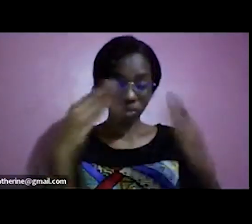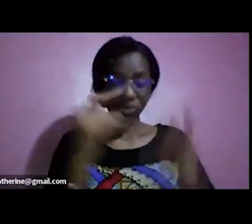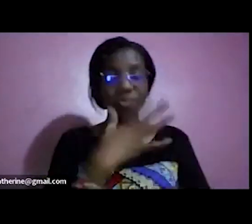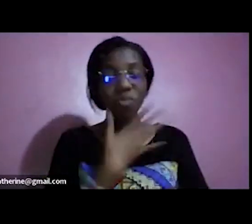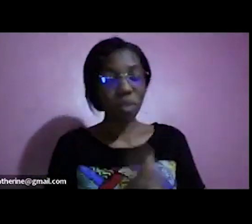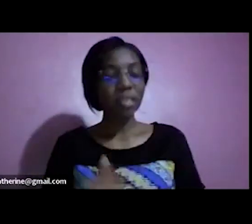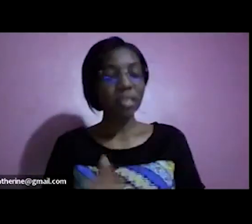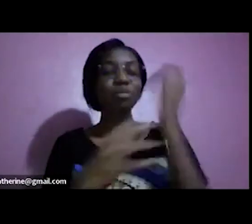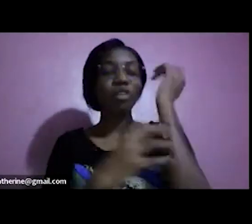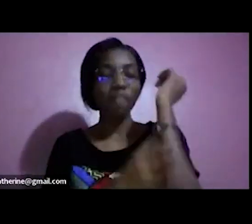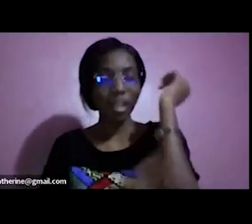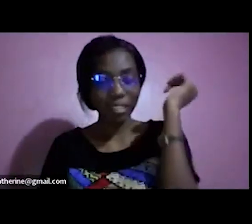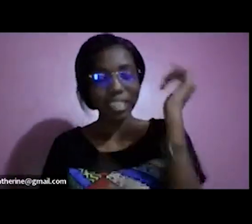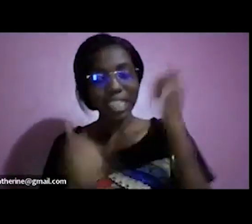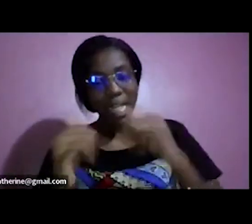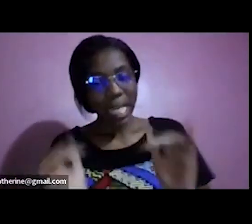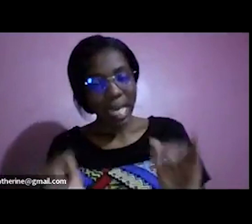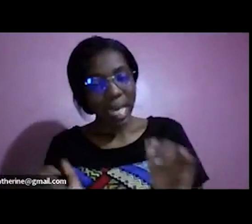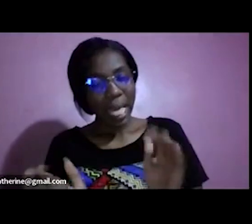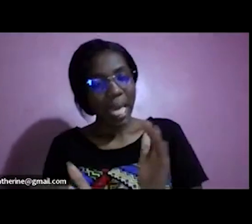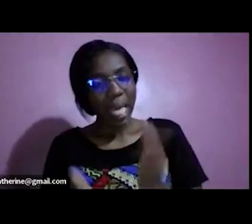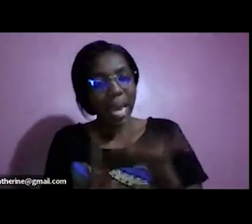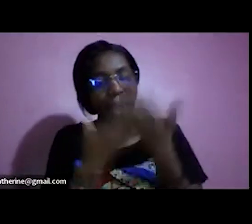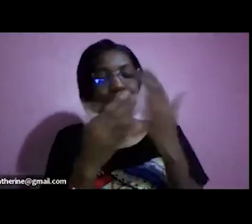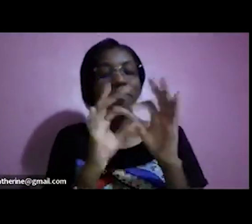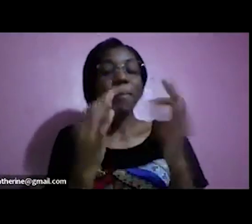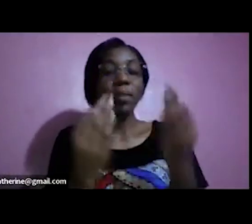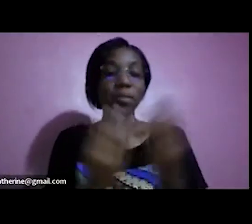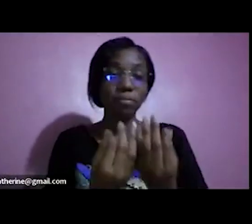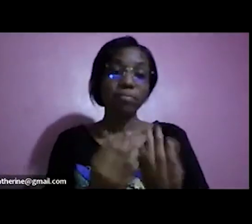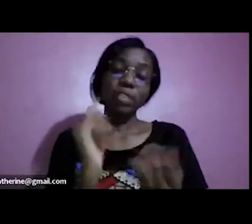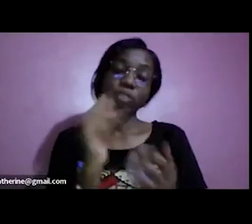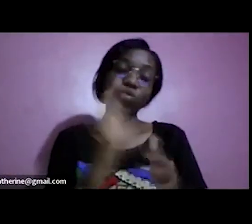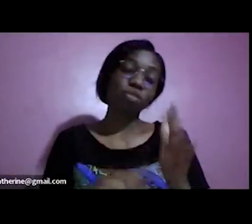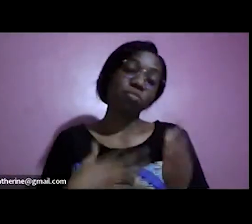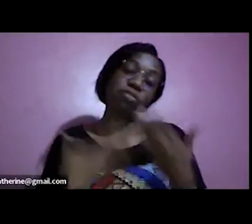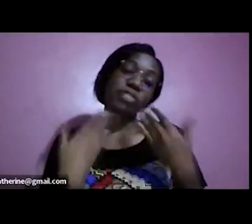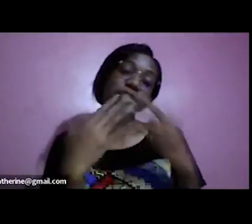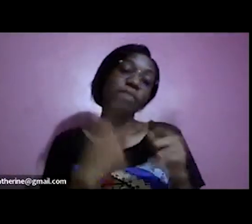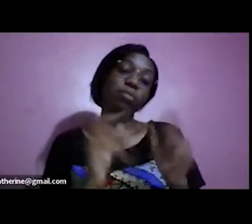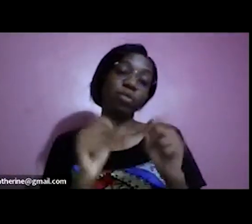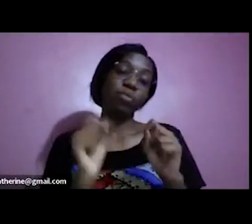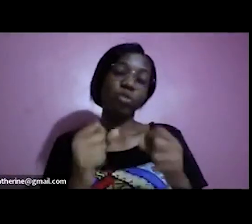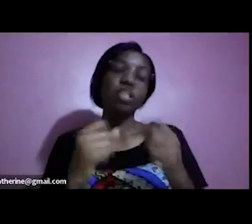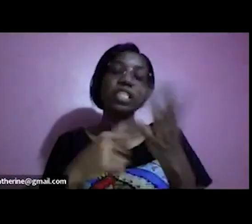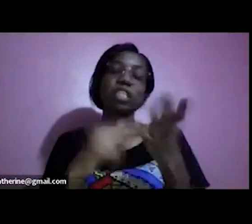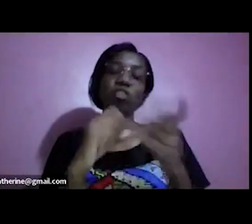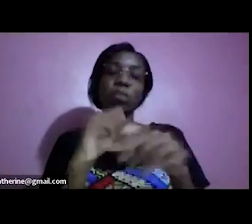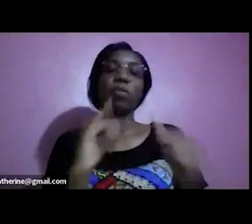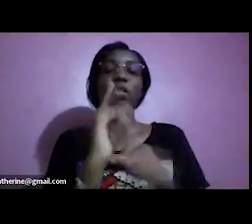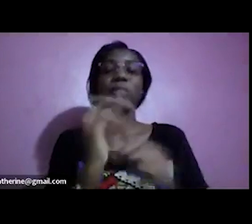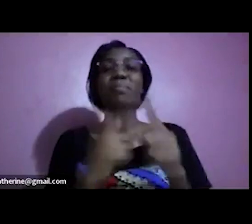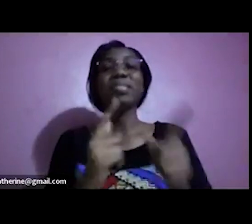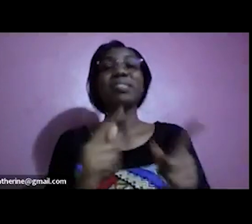to help the family that's my catch but we can have a whole discussion about this but also remember